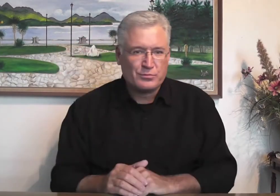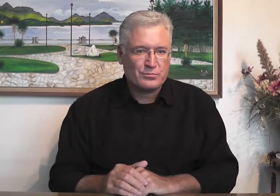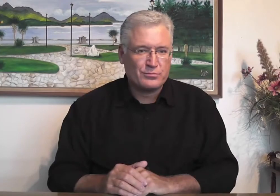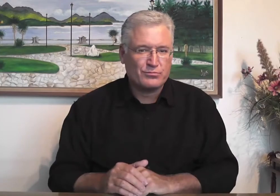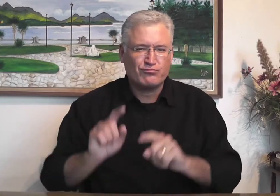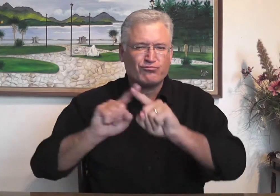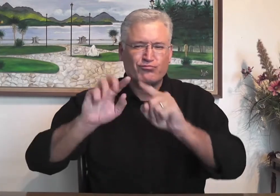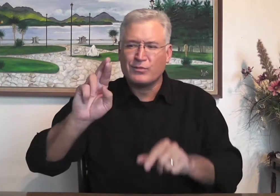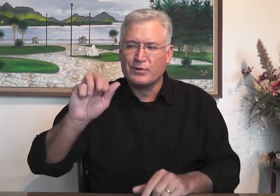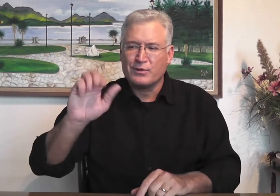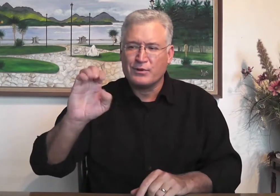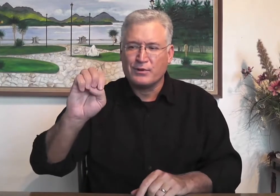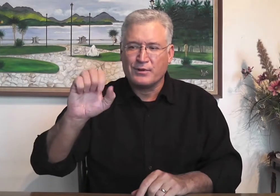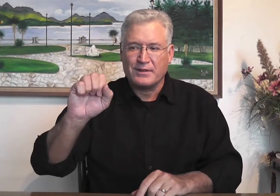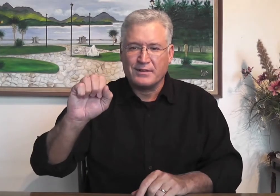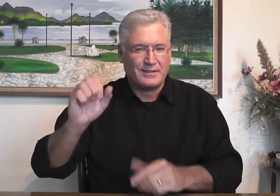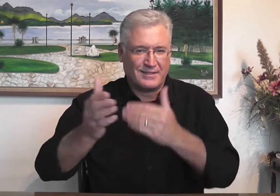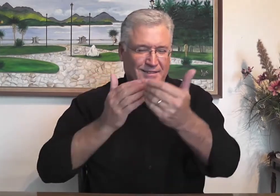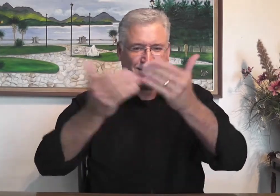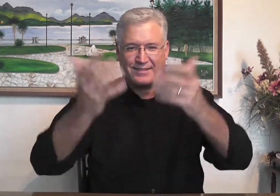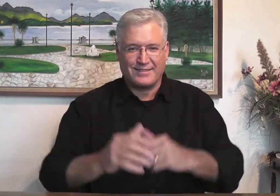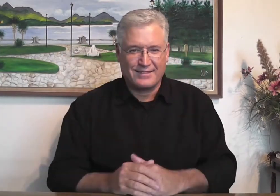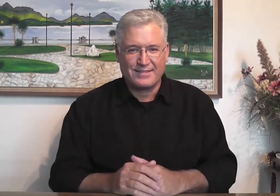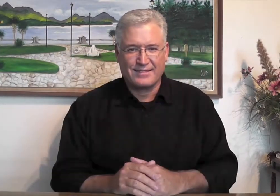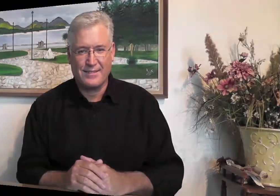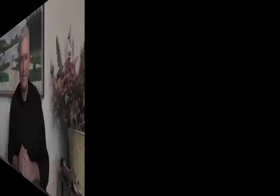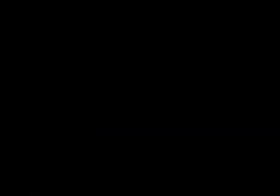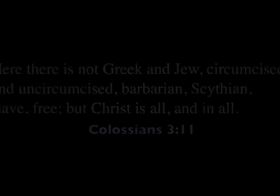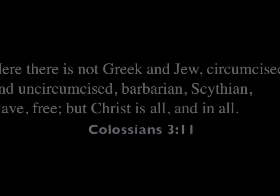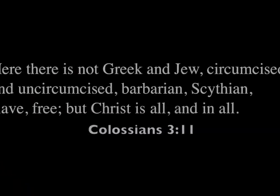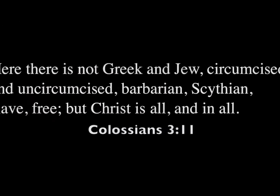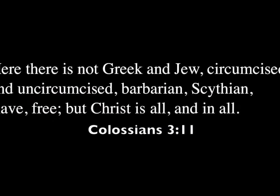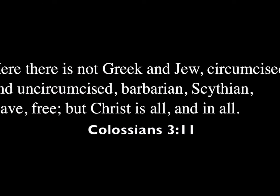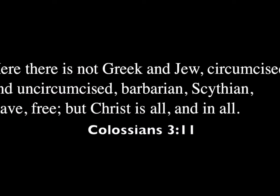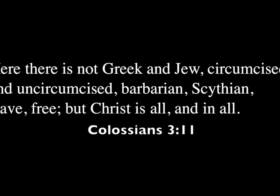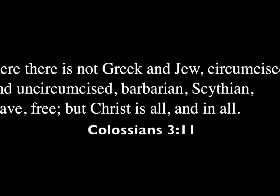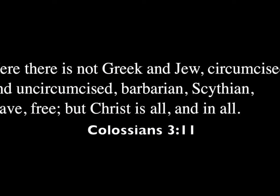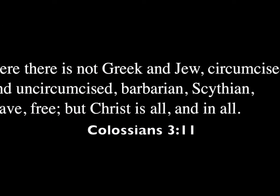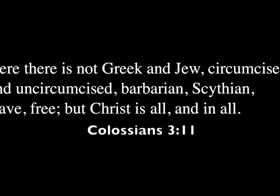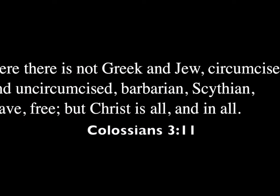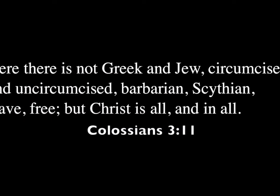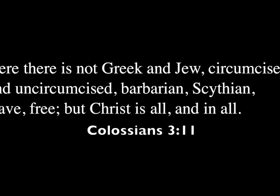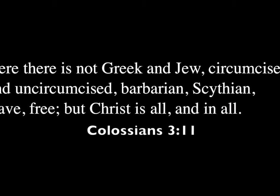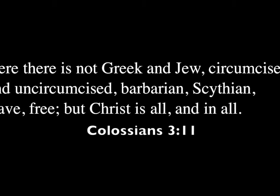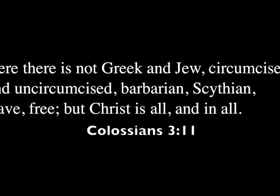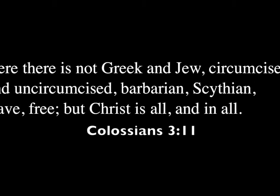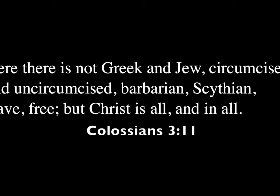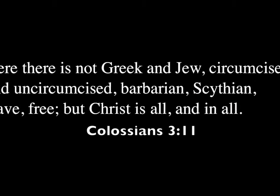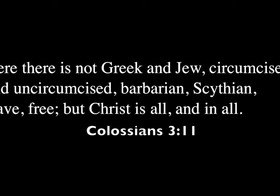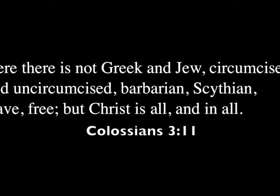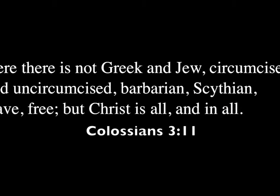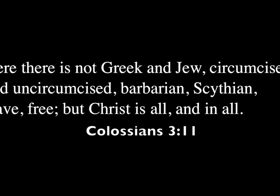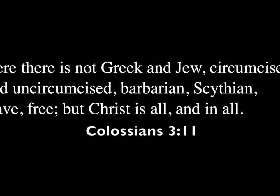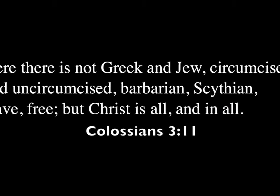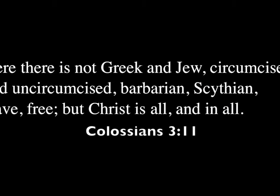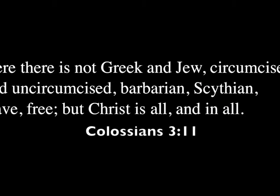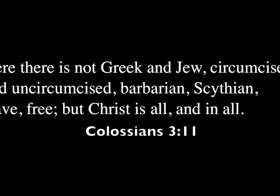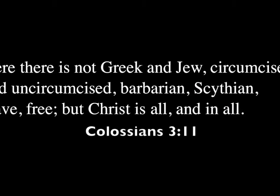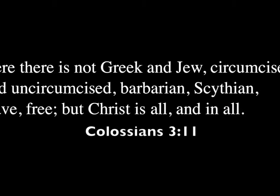cultures, all kinds of various things. Here there is not Greek and Jew, circumcised and uncircumcised,